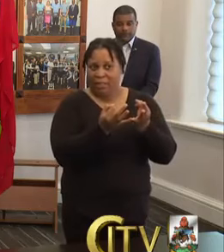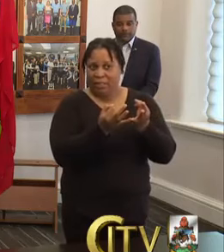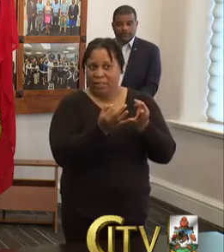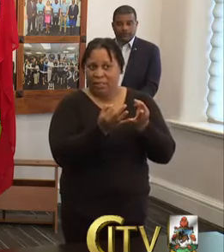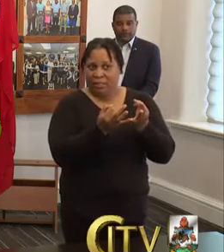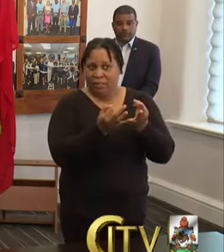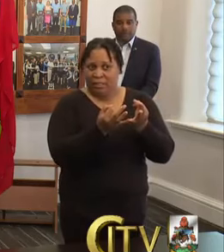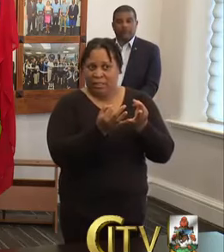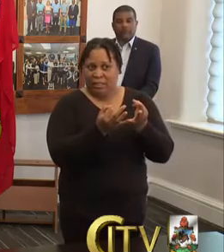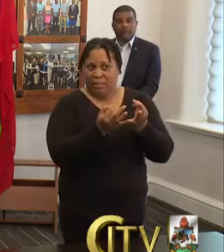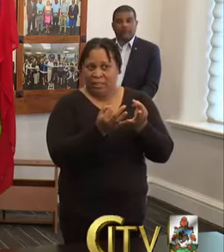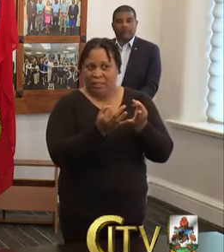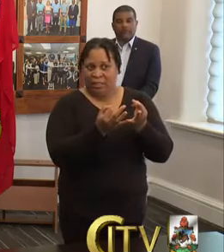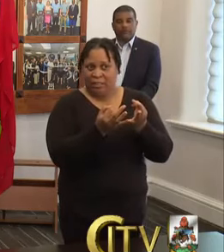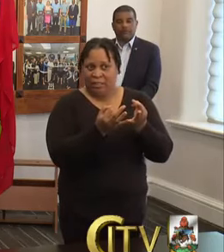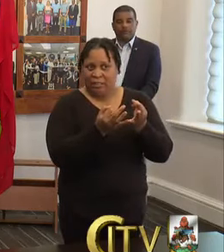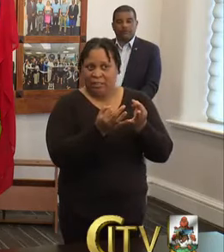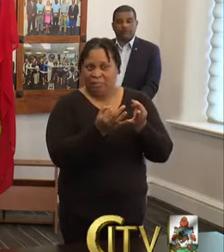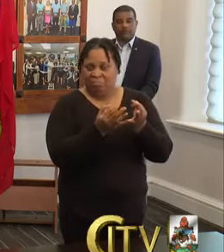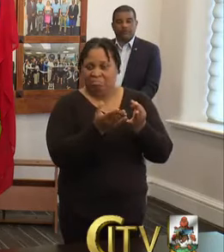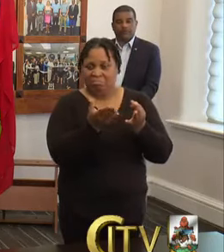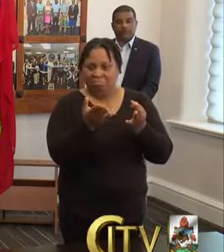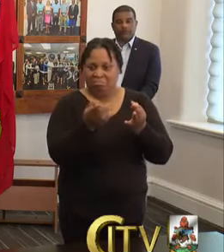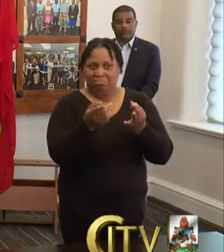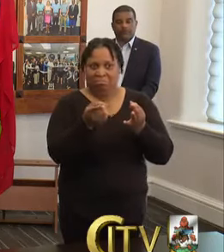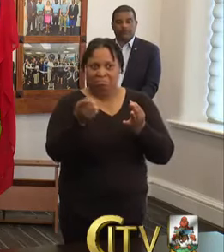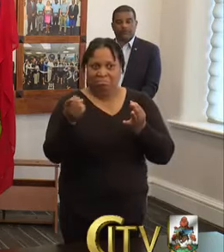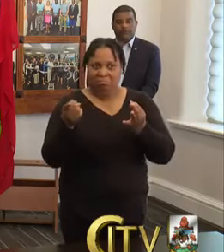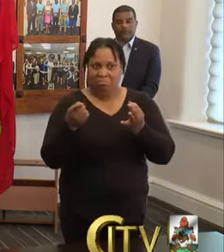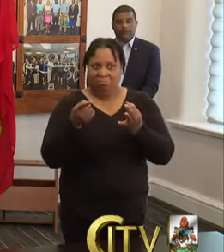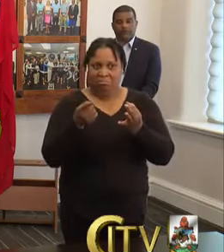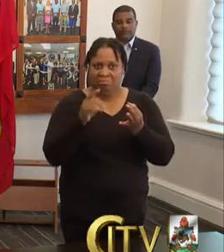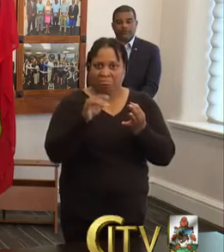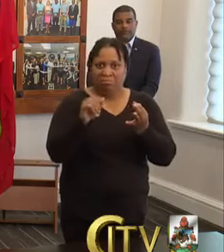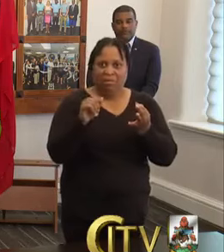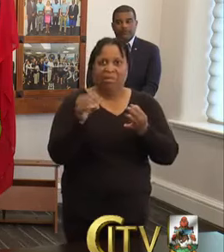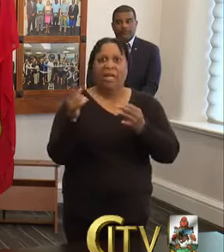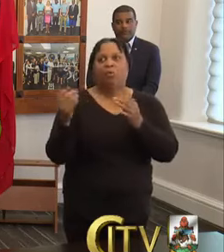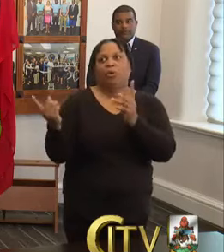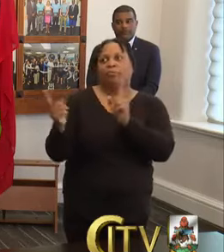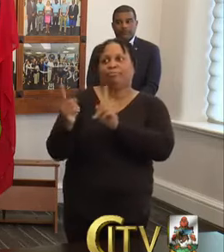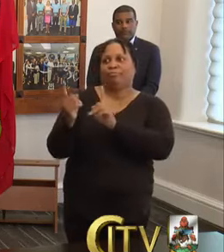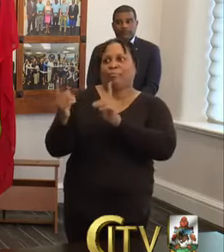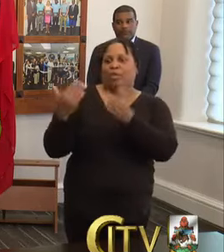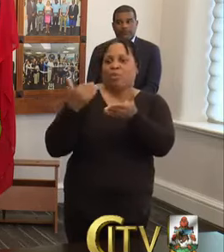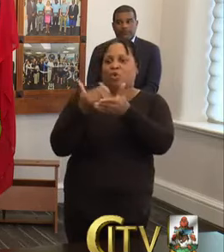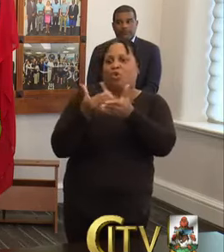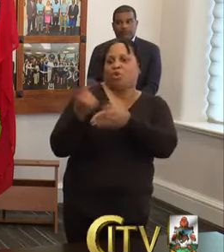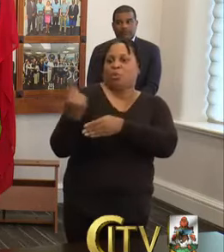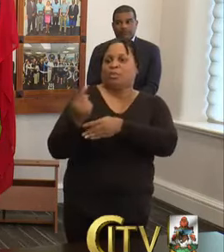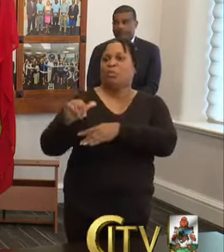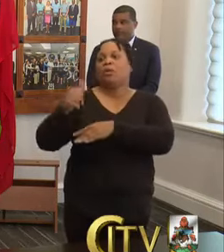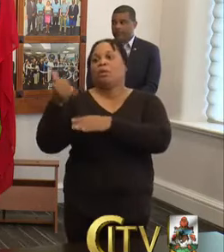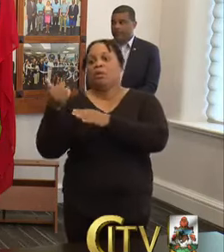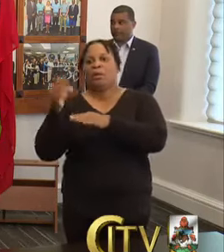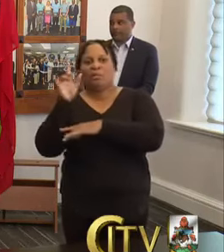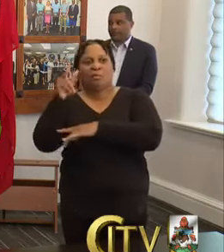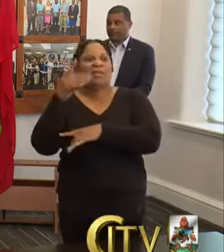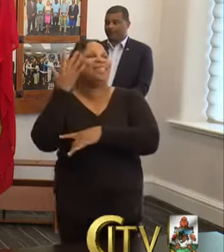had been near somebody who'd been on a plane? This is why I invite the Minister of Health to these press conferences.